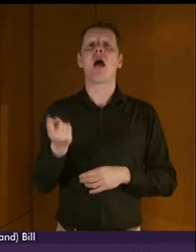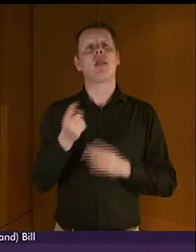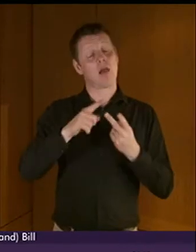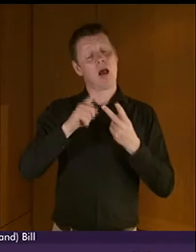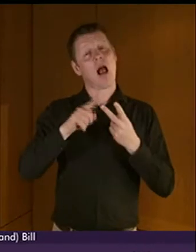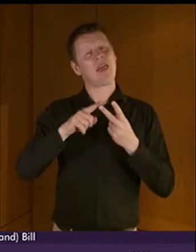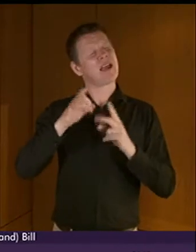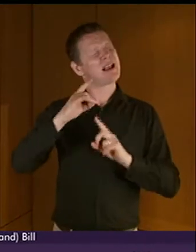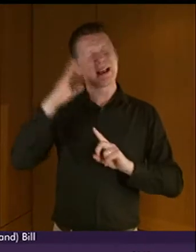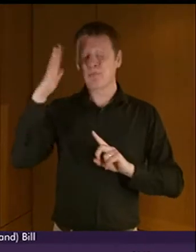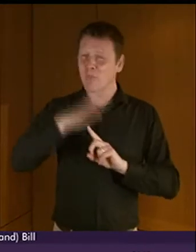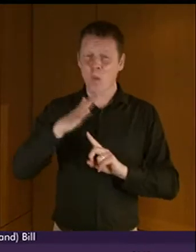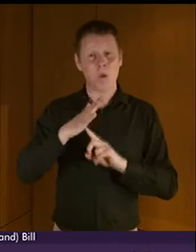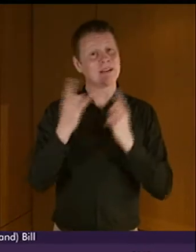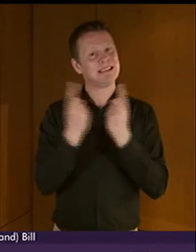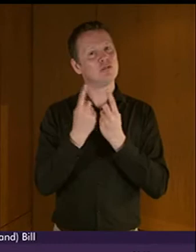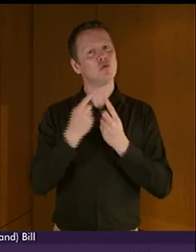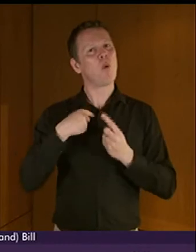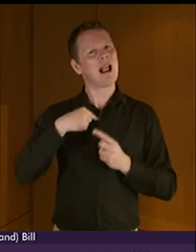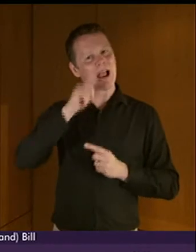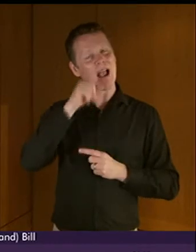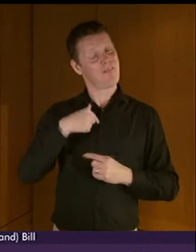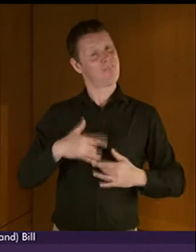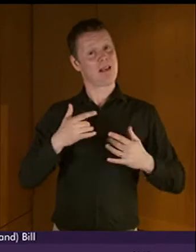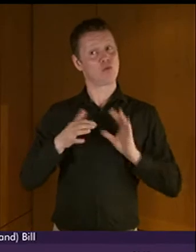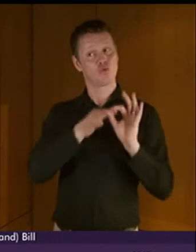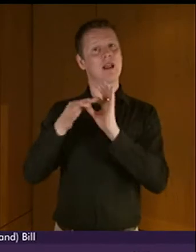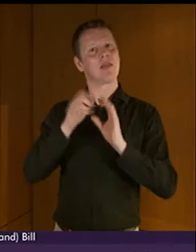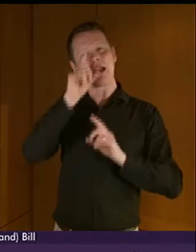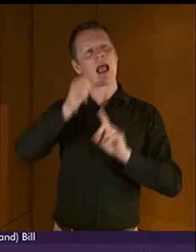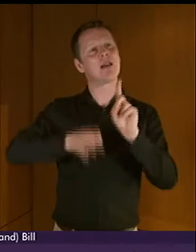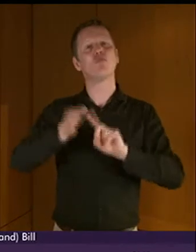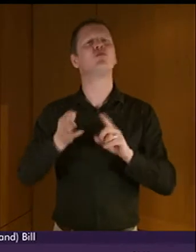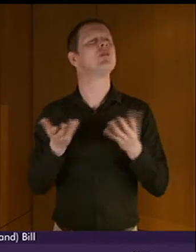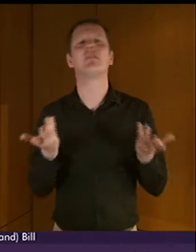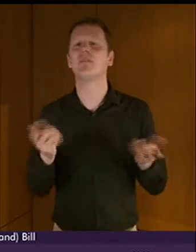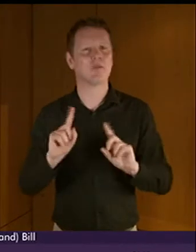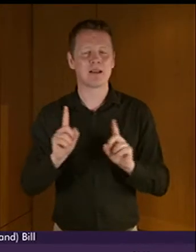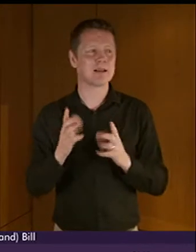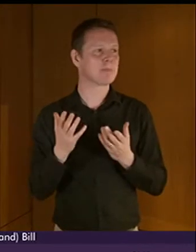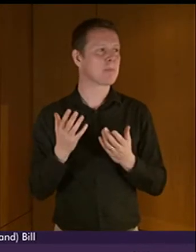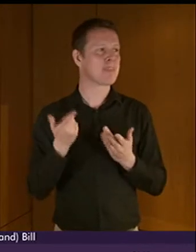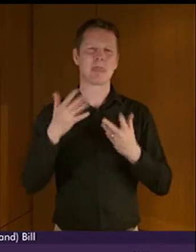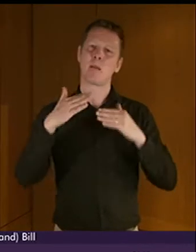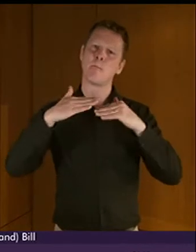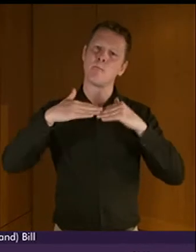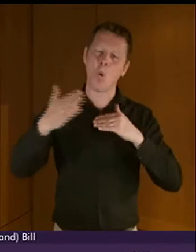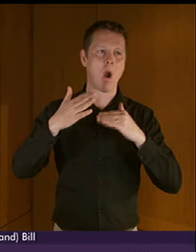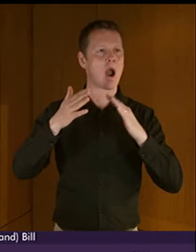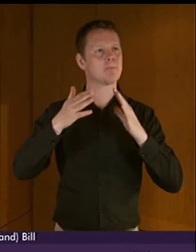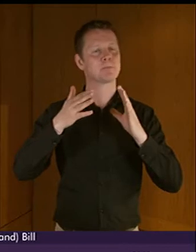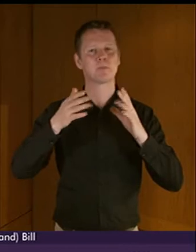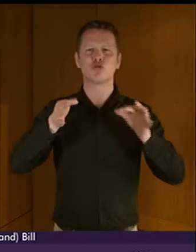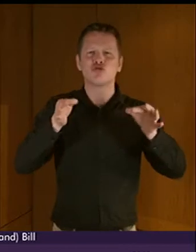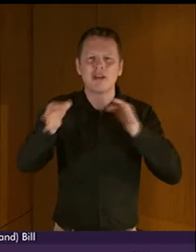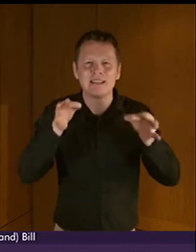we can perhaps together seek improvements on is that we would like to enable a more coordinated strategic approach at